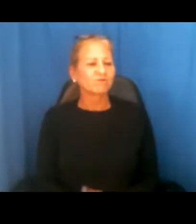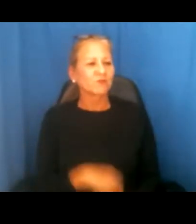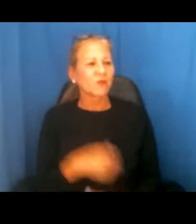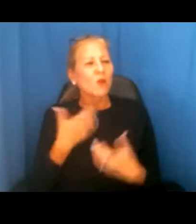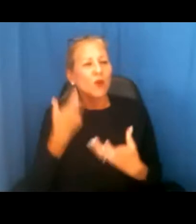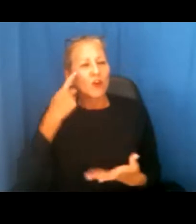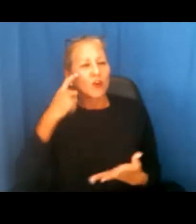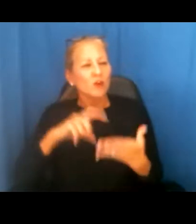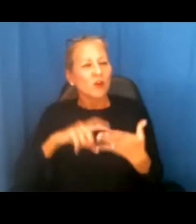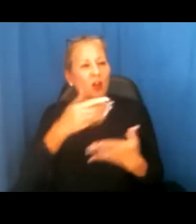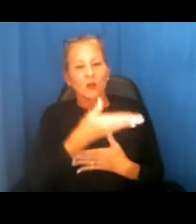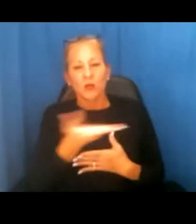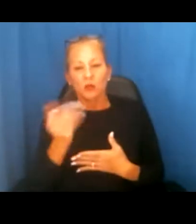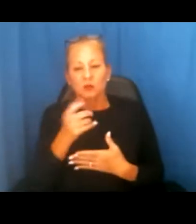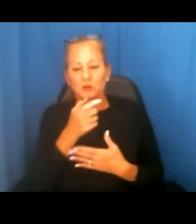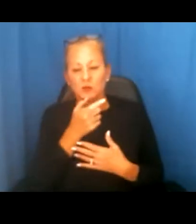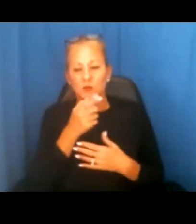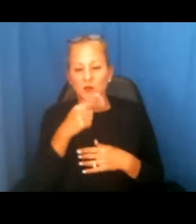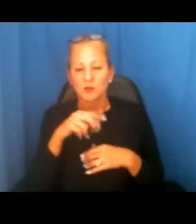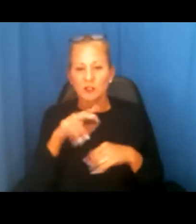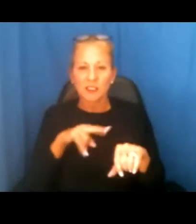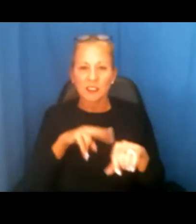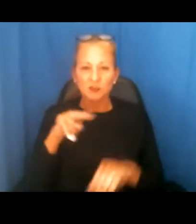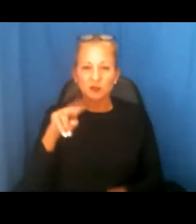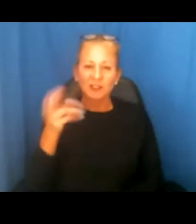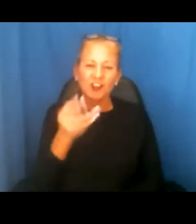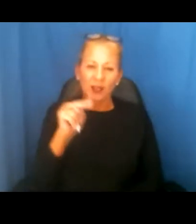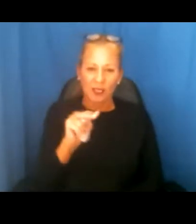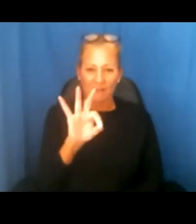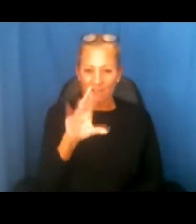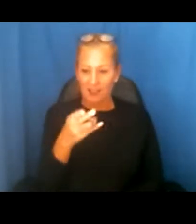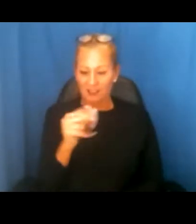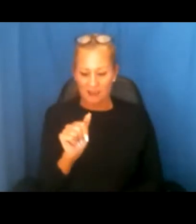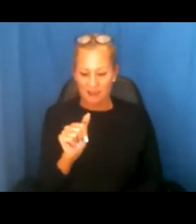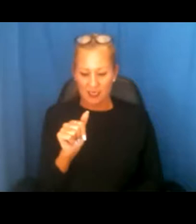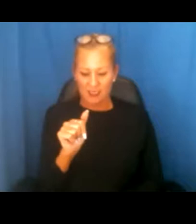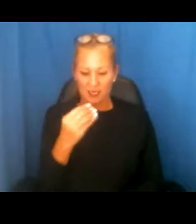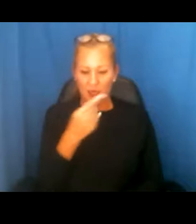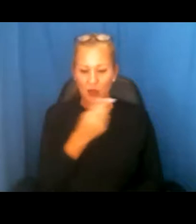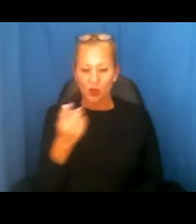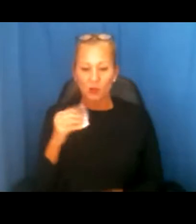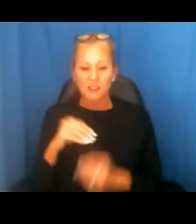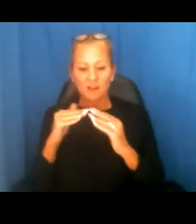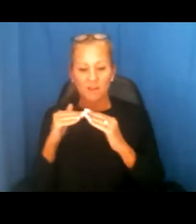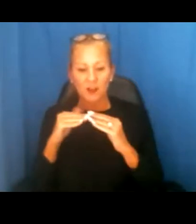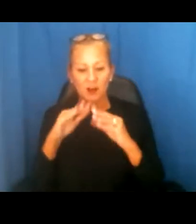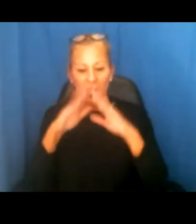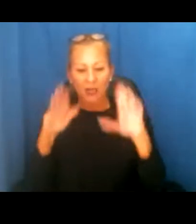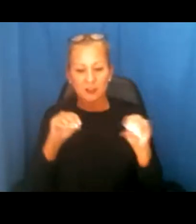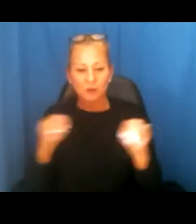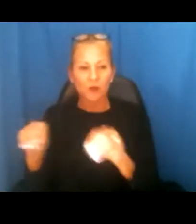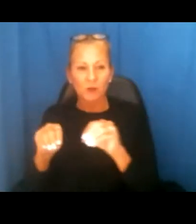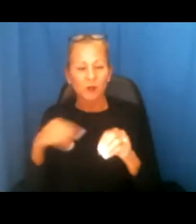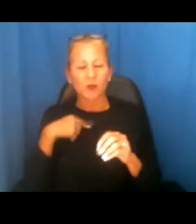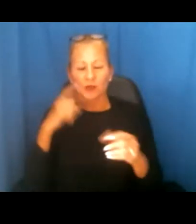that those of us at the National Fair Housing Alliance and those of us in the fair housing movement recognized